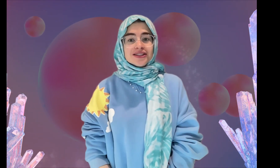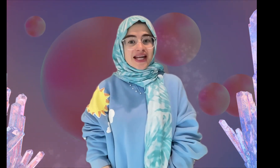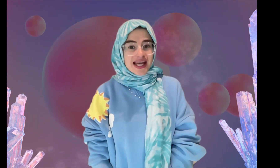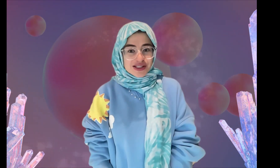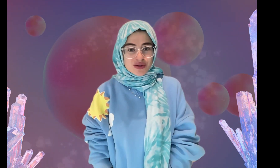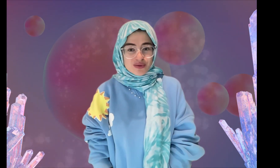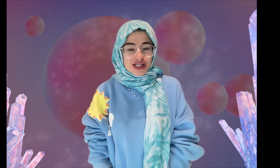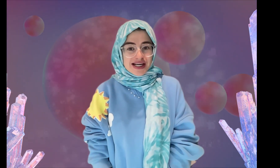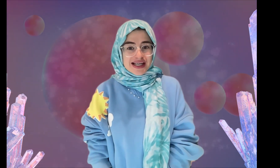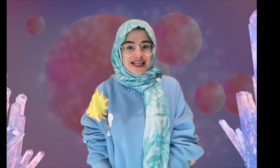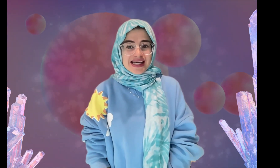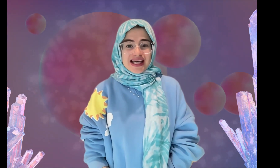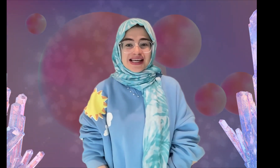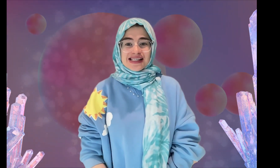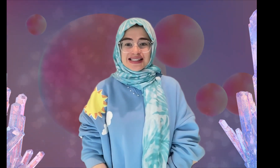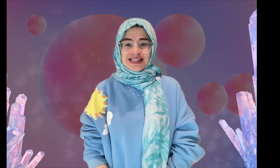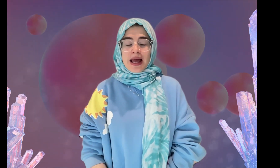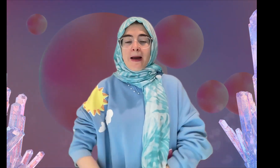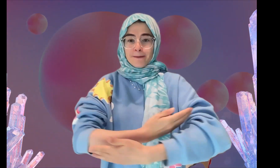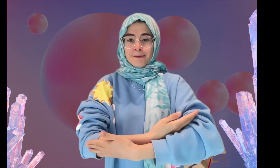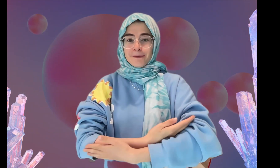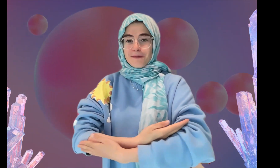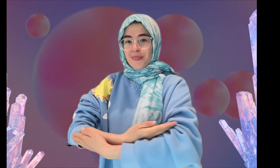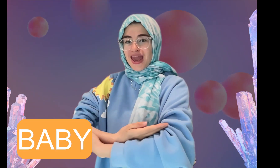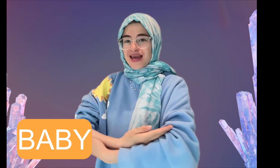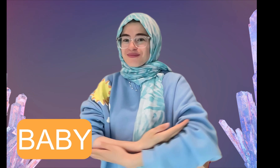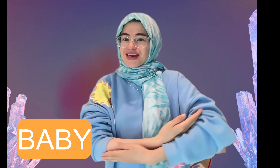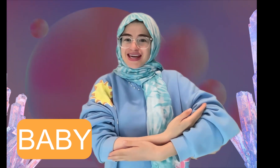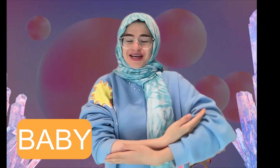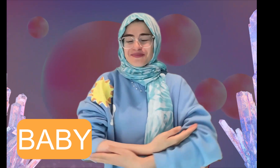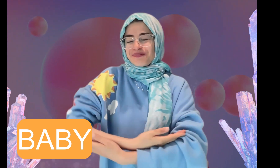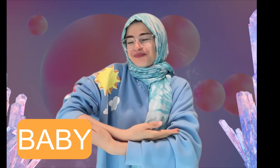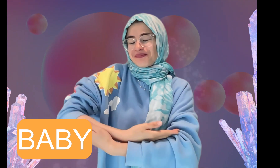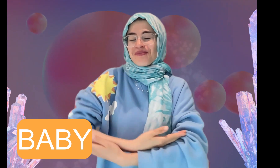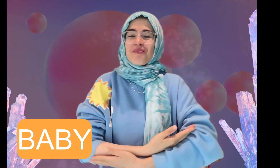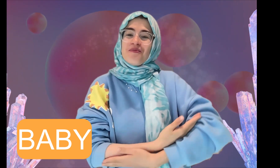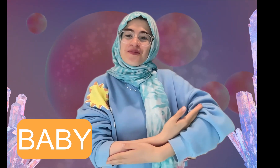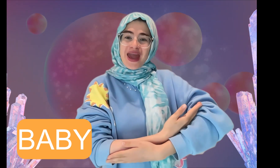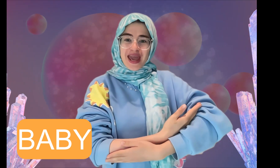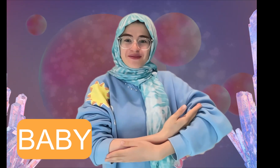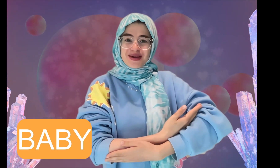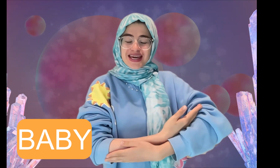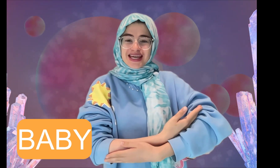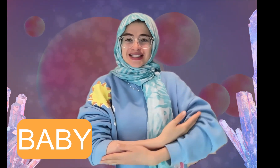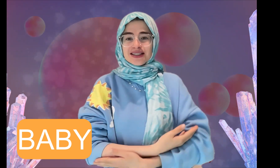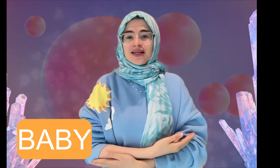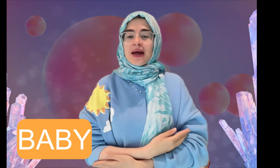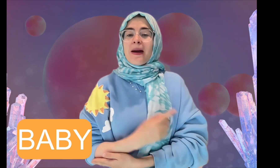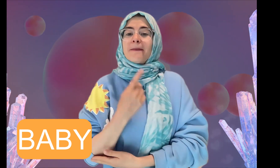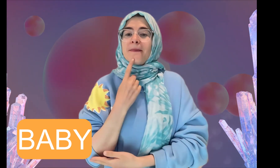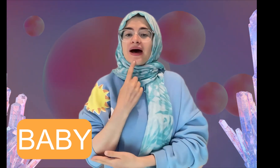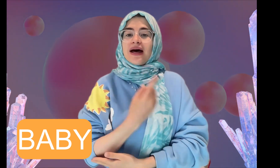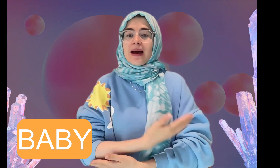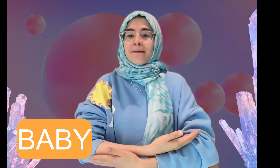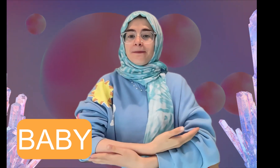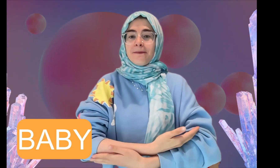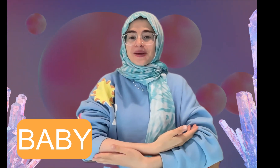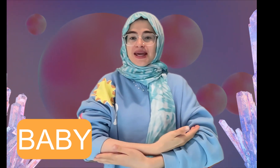next word is baby, baby. Baby,